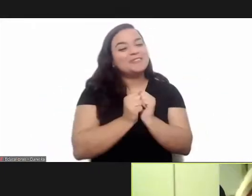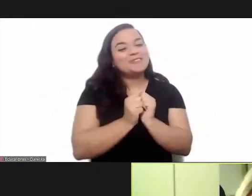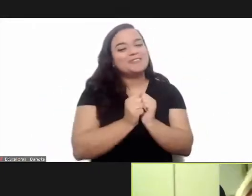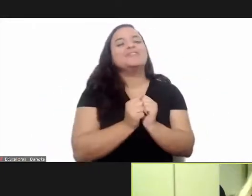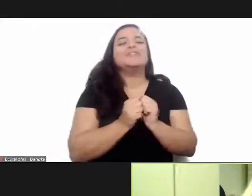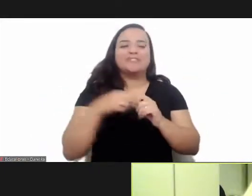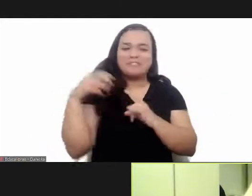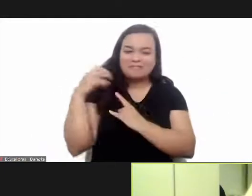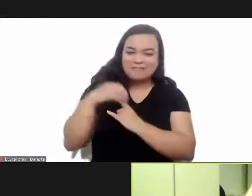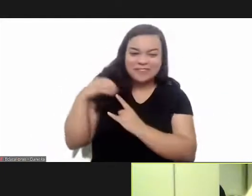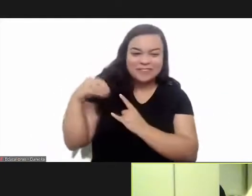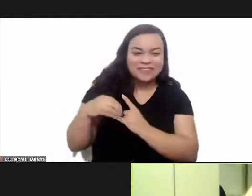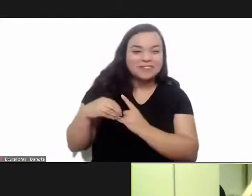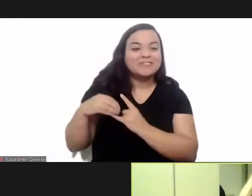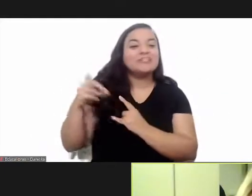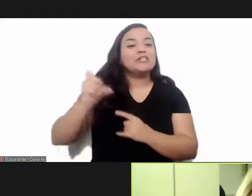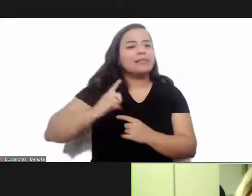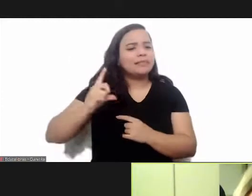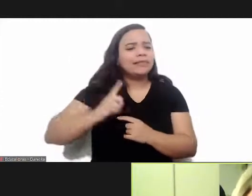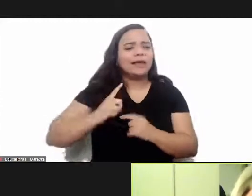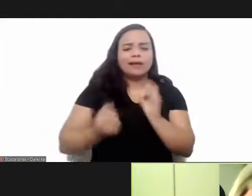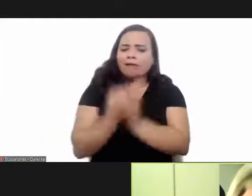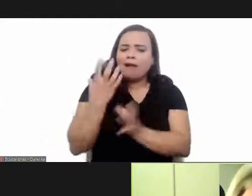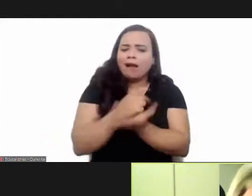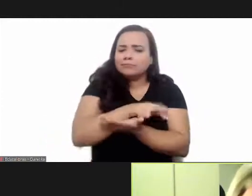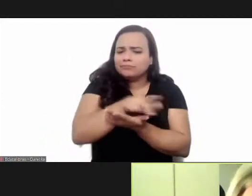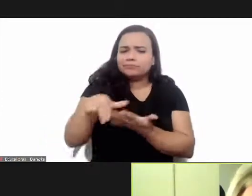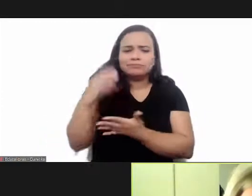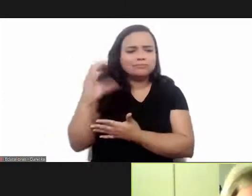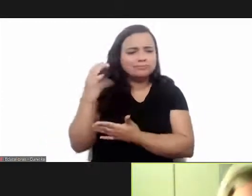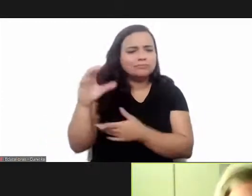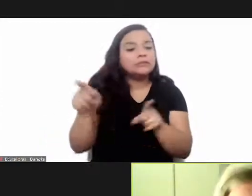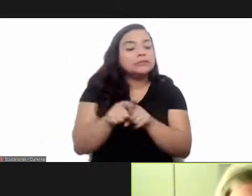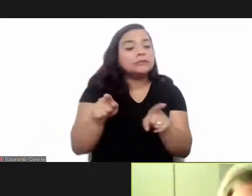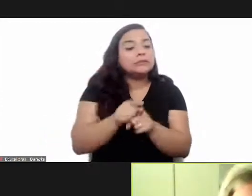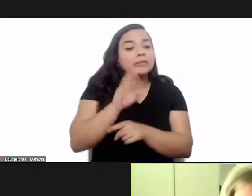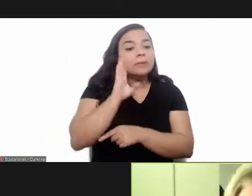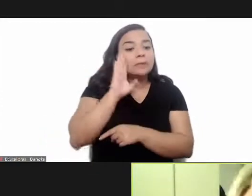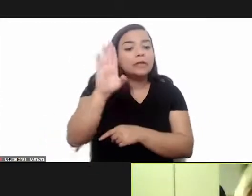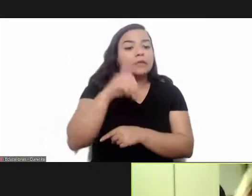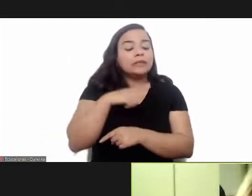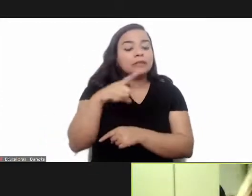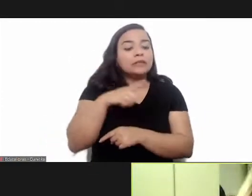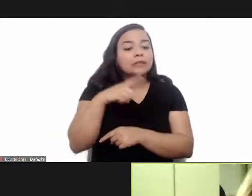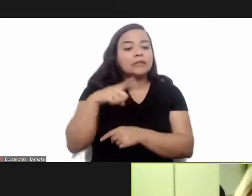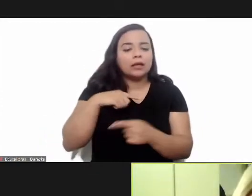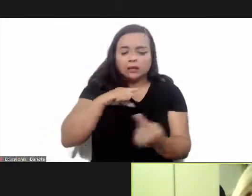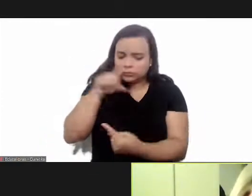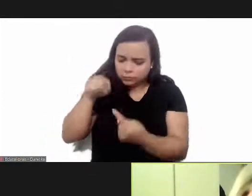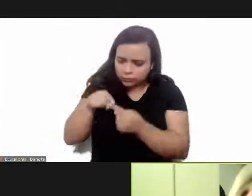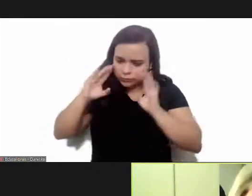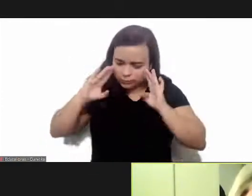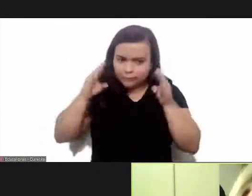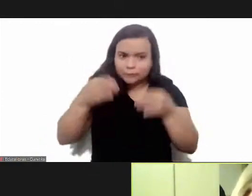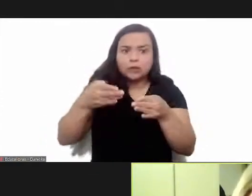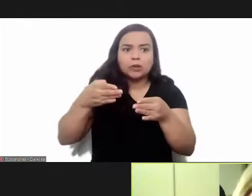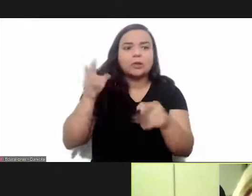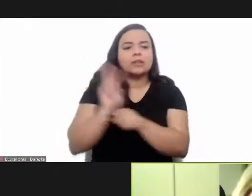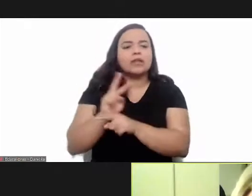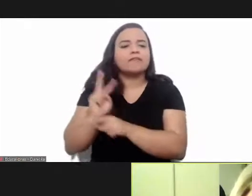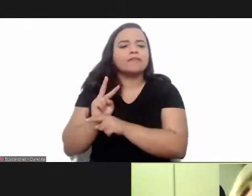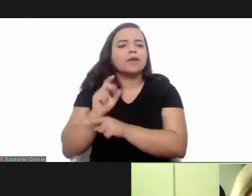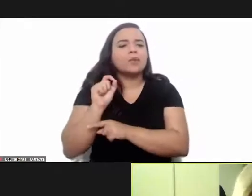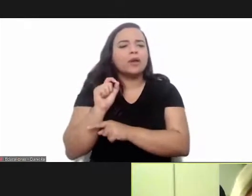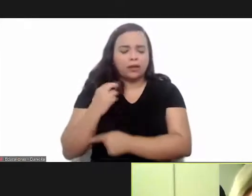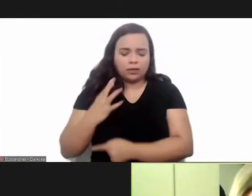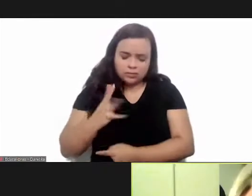fio cruz with such fantastic scientific production it's so important in